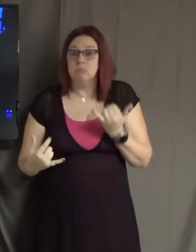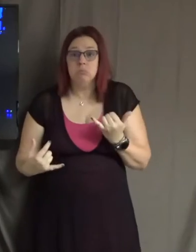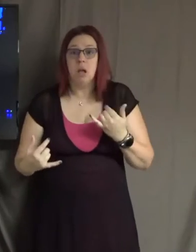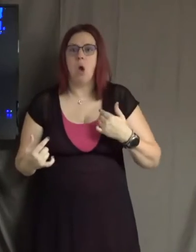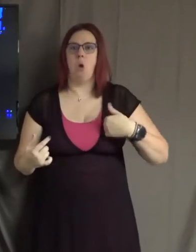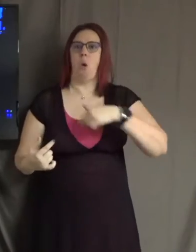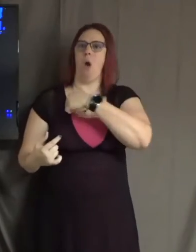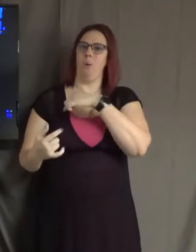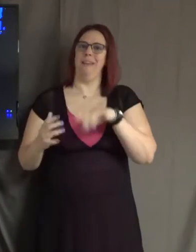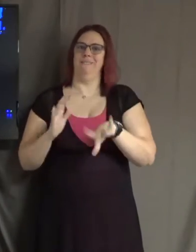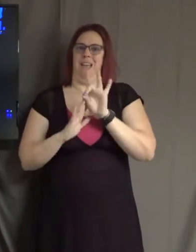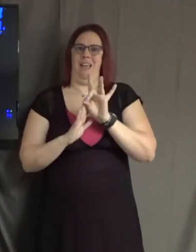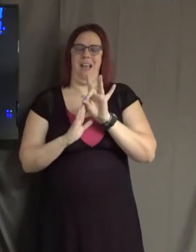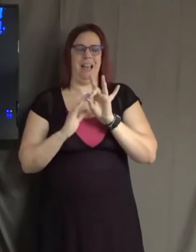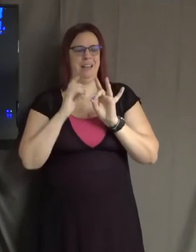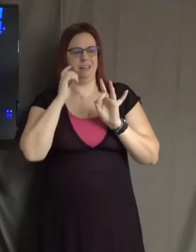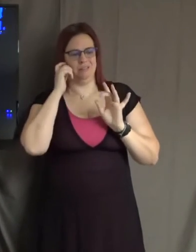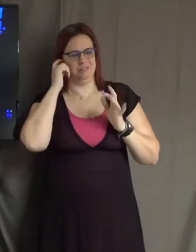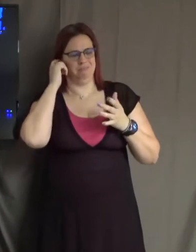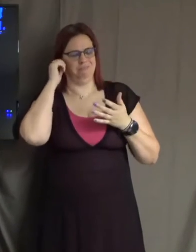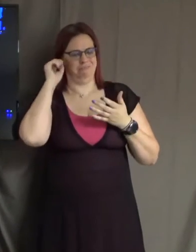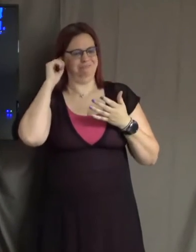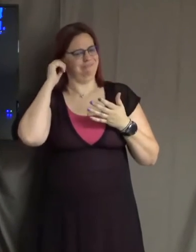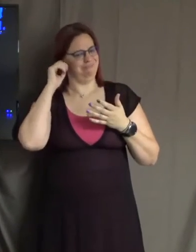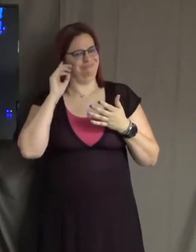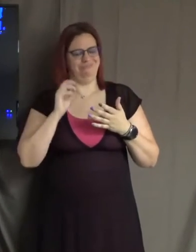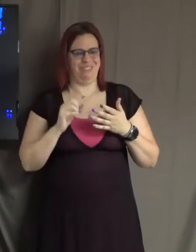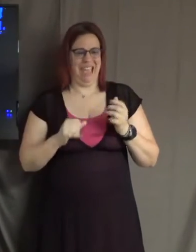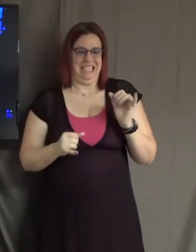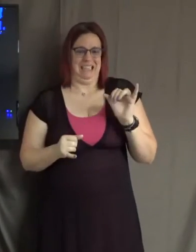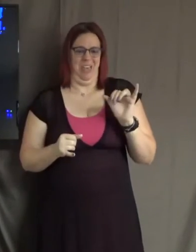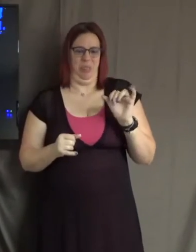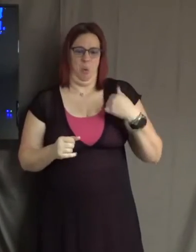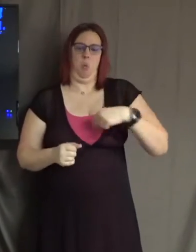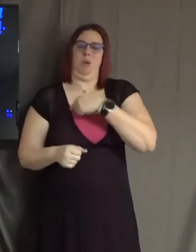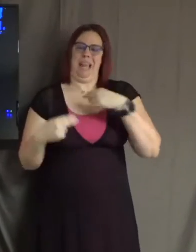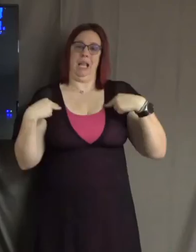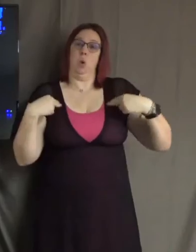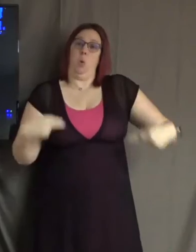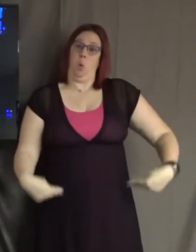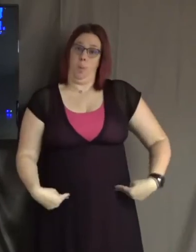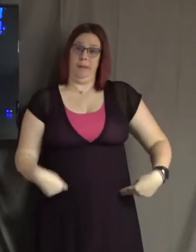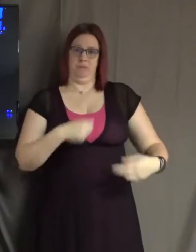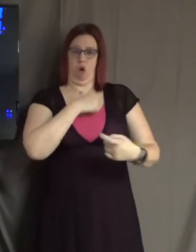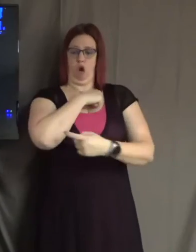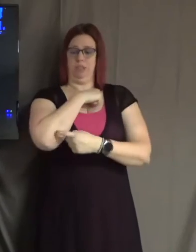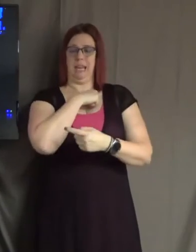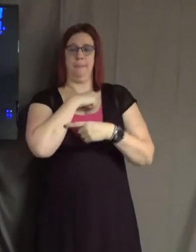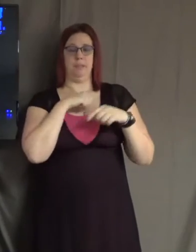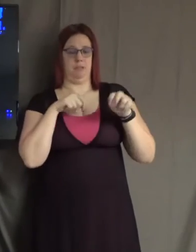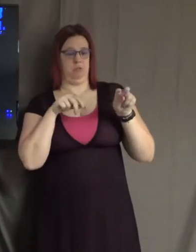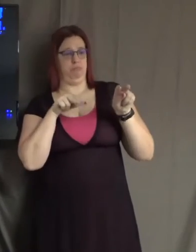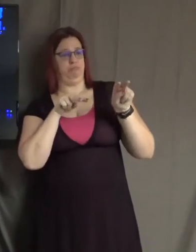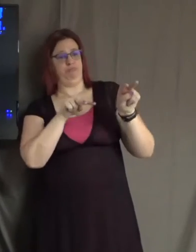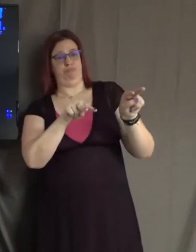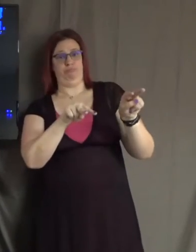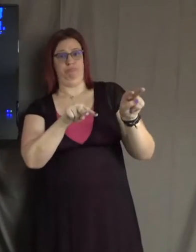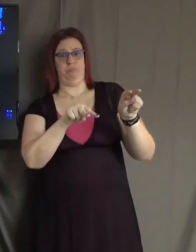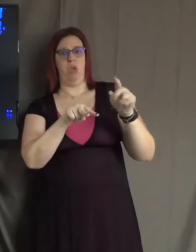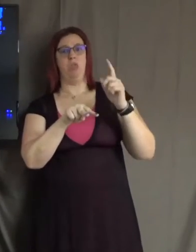oftentimes we as human beings are tempted to look at other people through the eyes of our own lens. And what